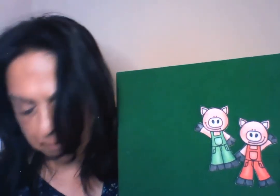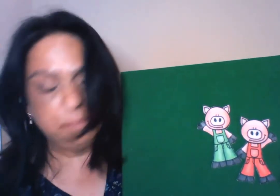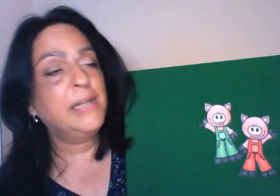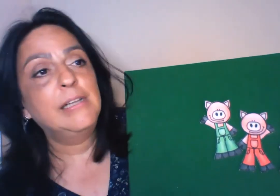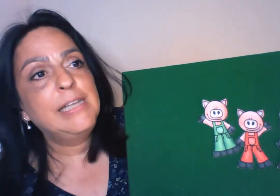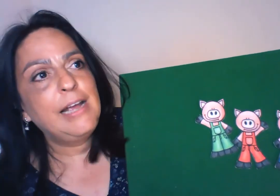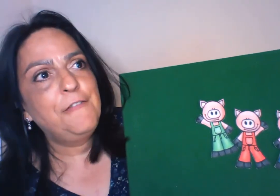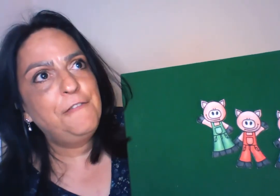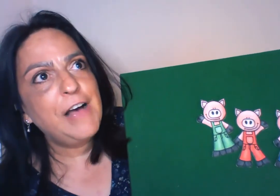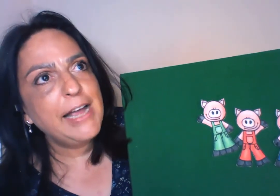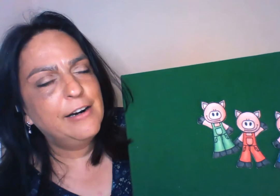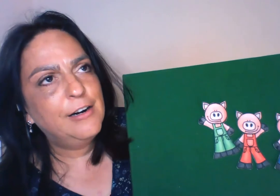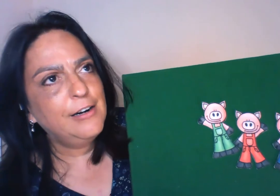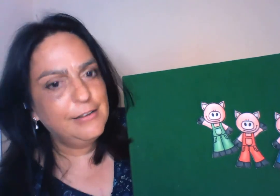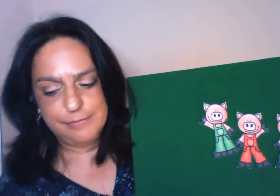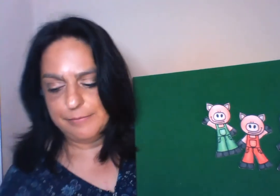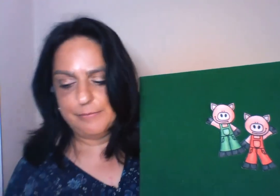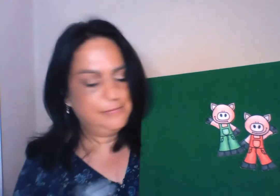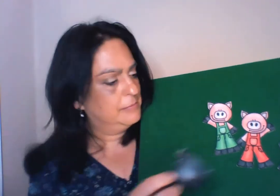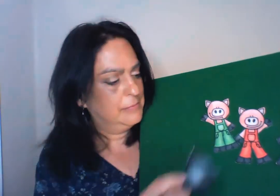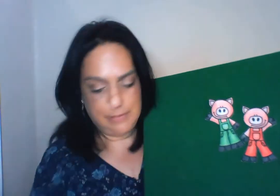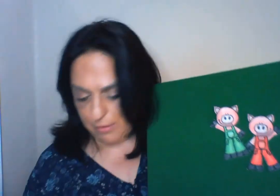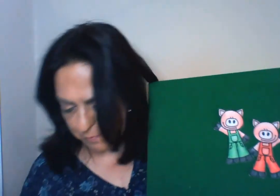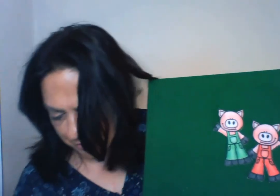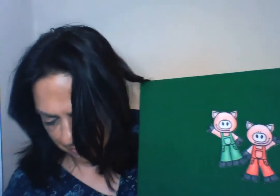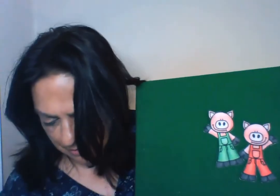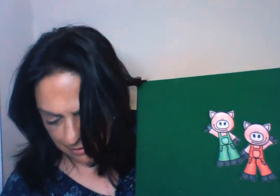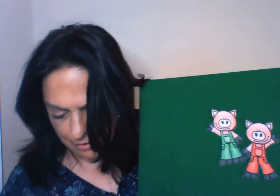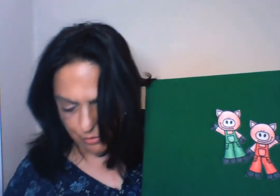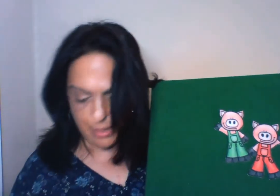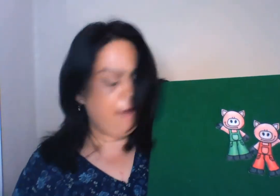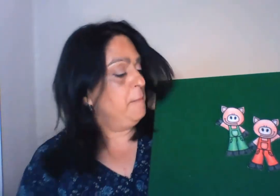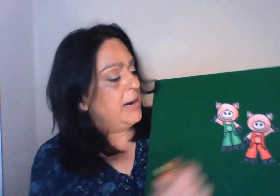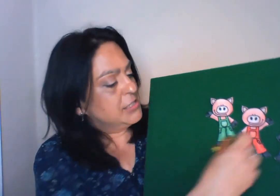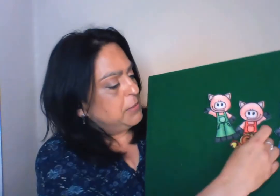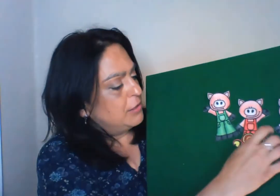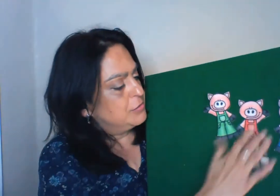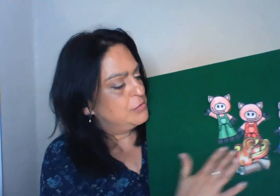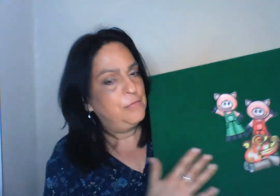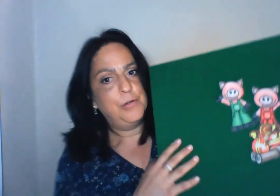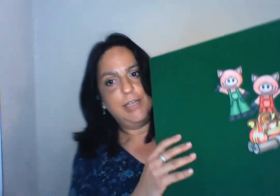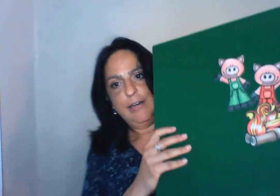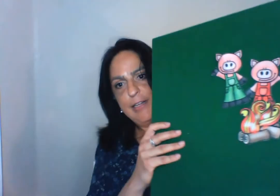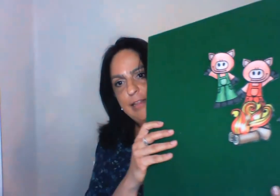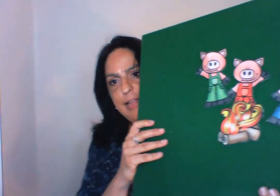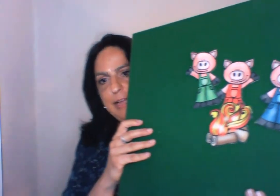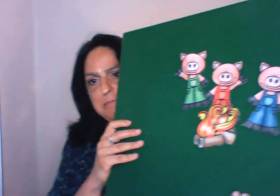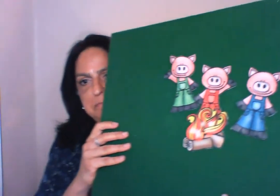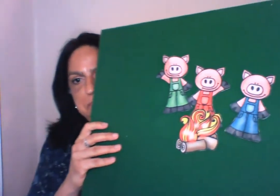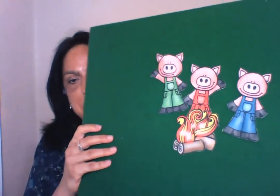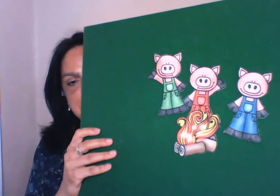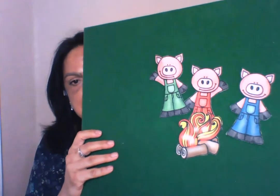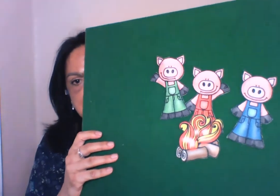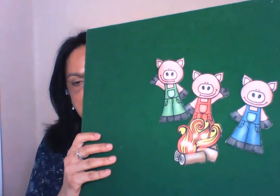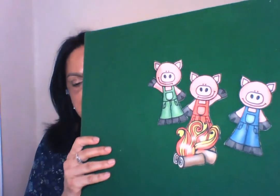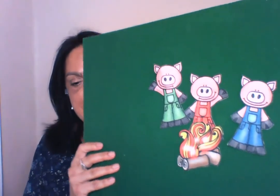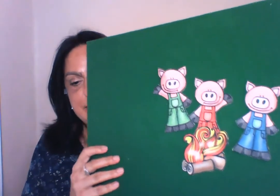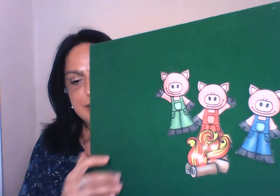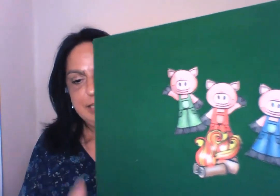built a fire, oops, to have marshmallows for dinner that day. And that is